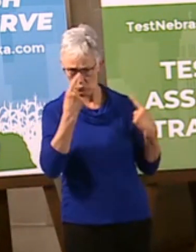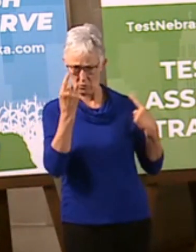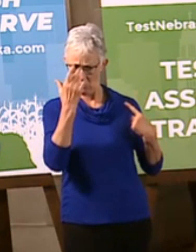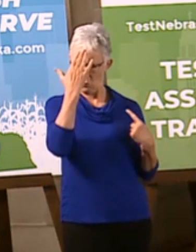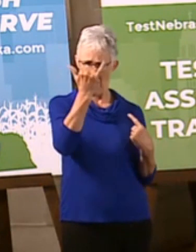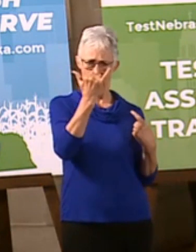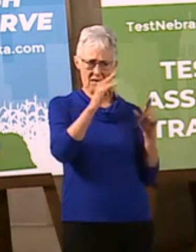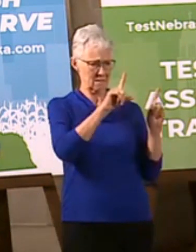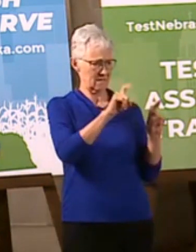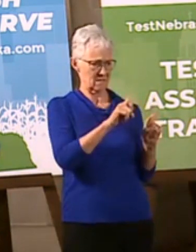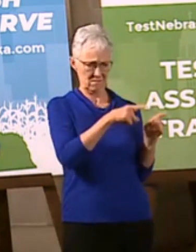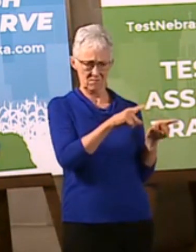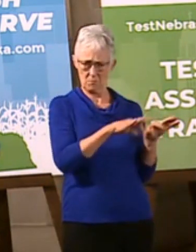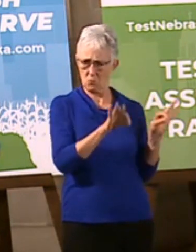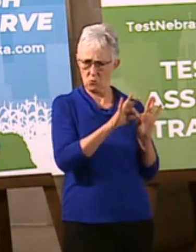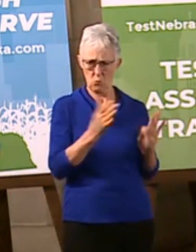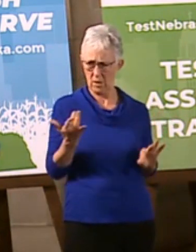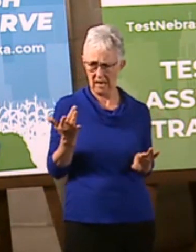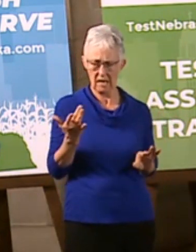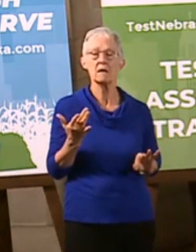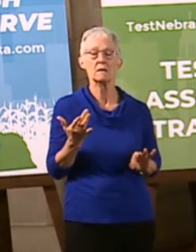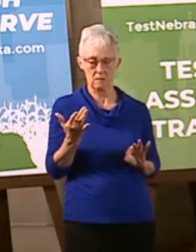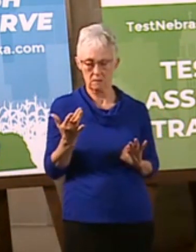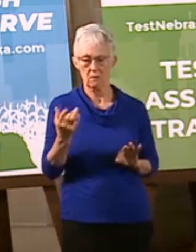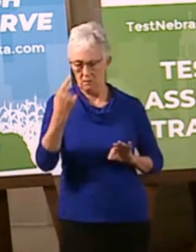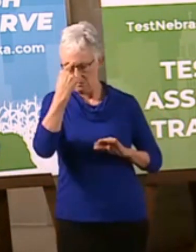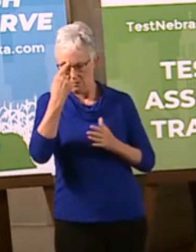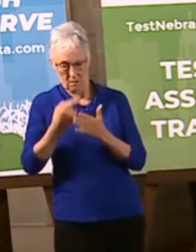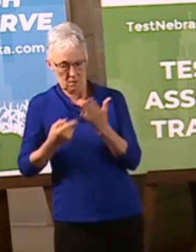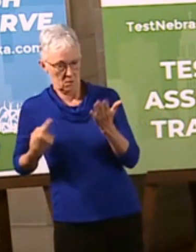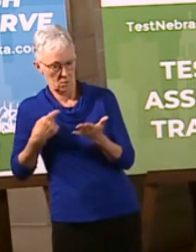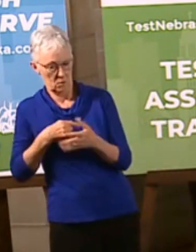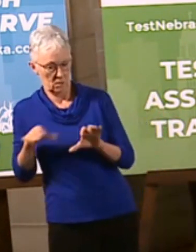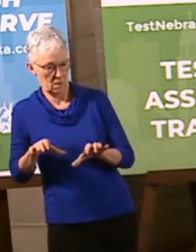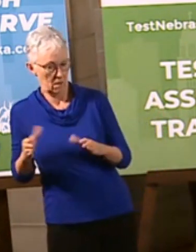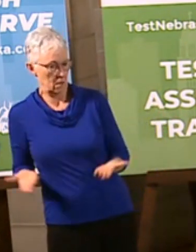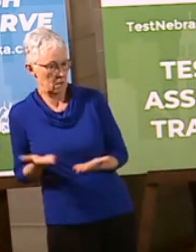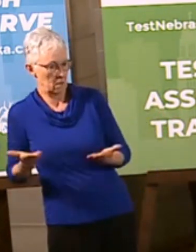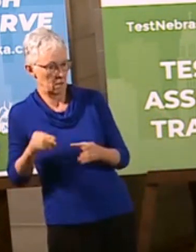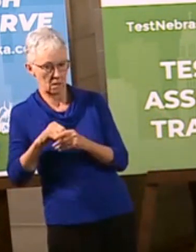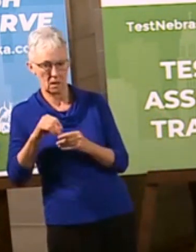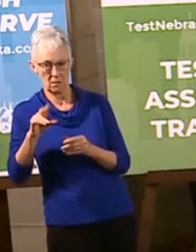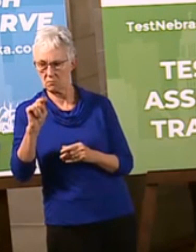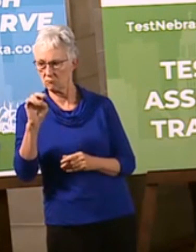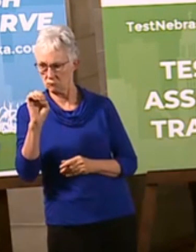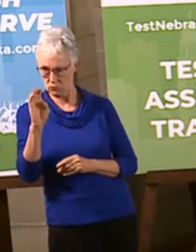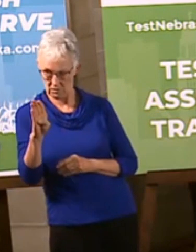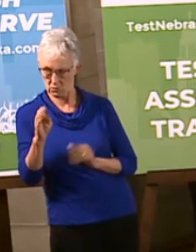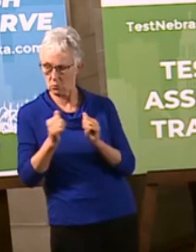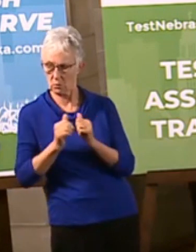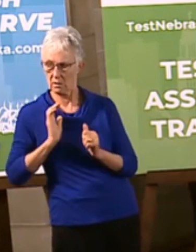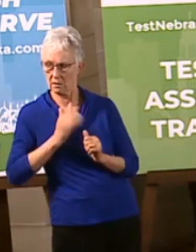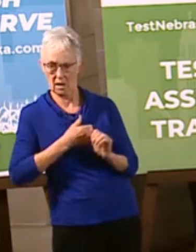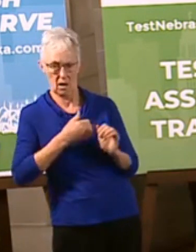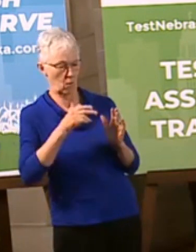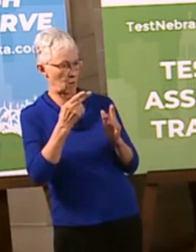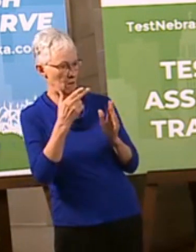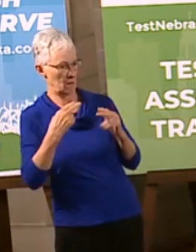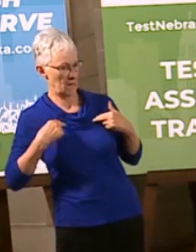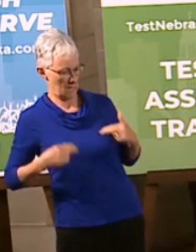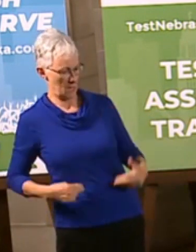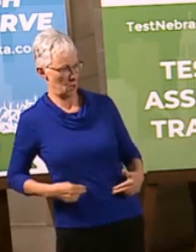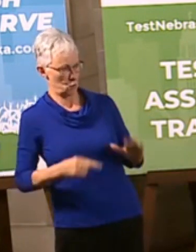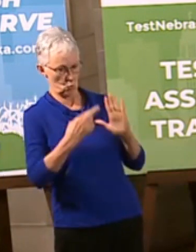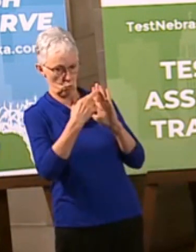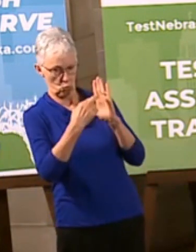that think about what we've done here in the state with our directed health measures. We've basically quarantined the entire state